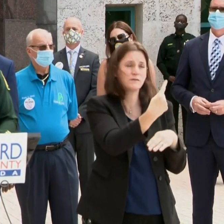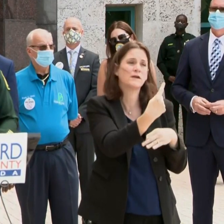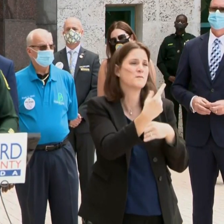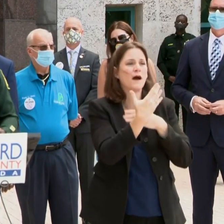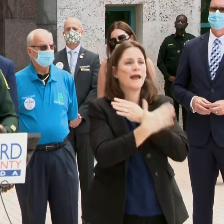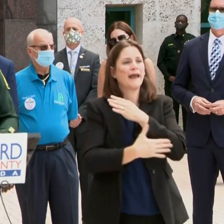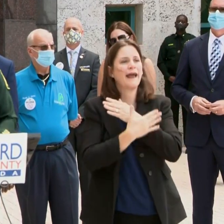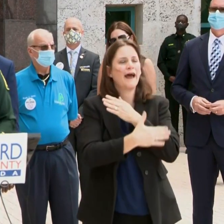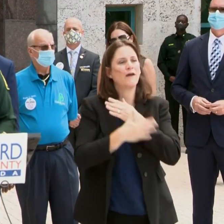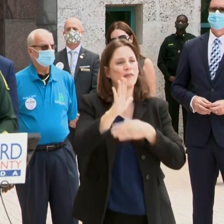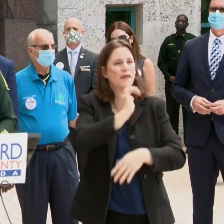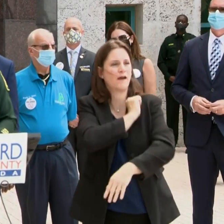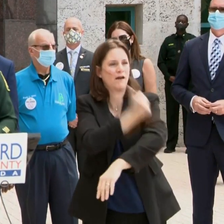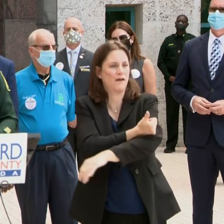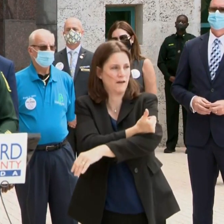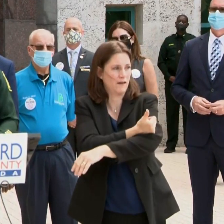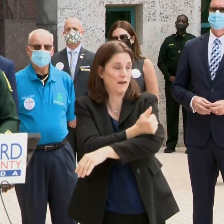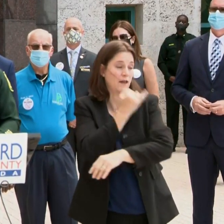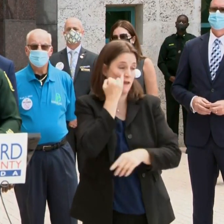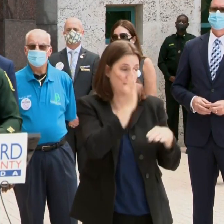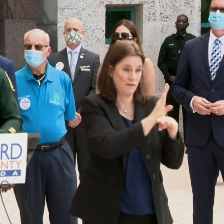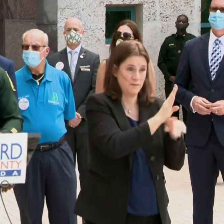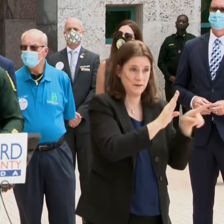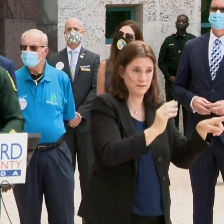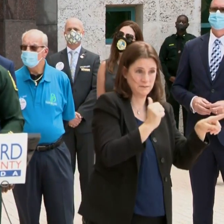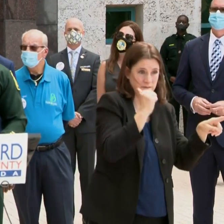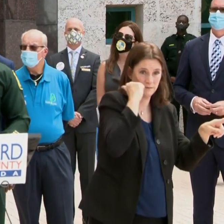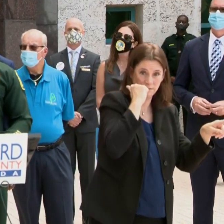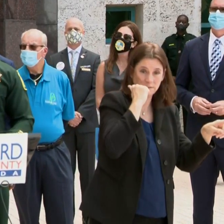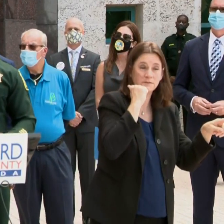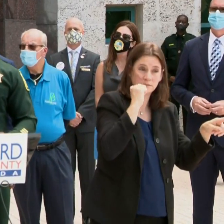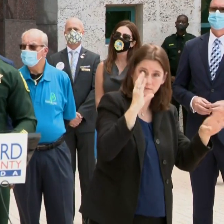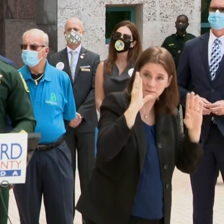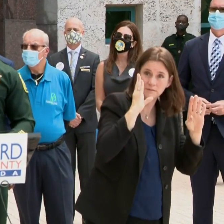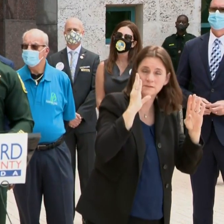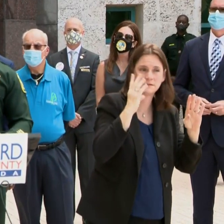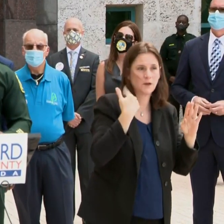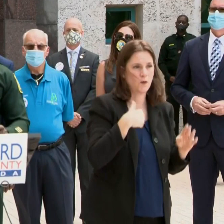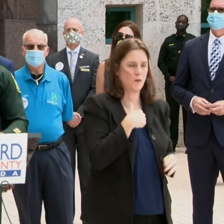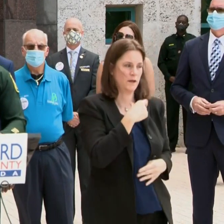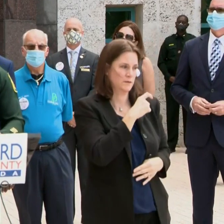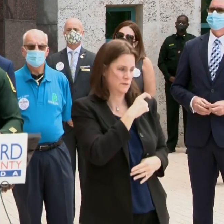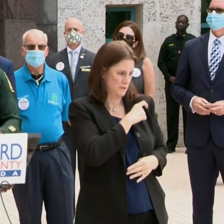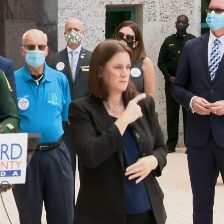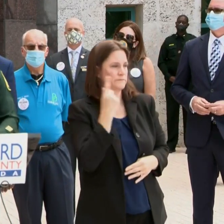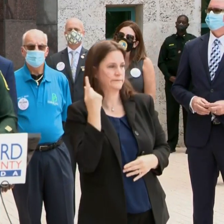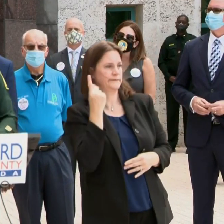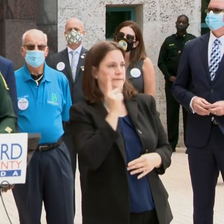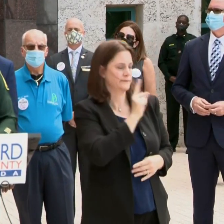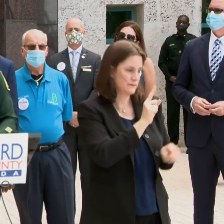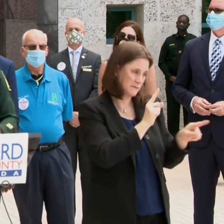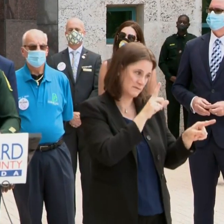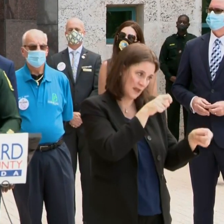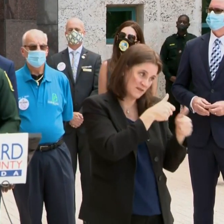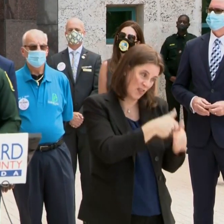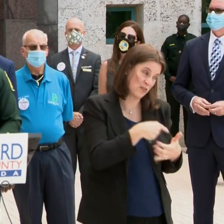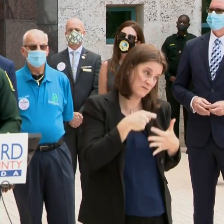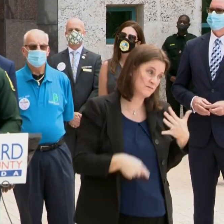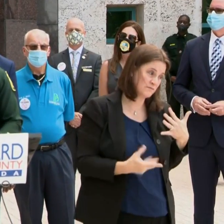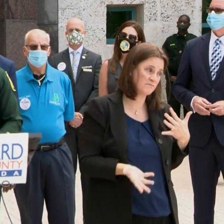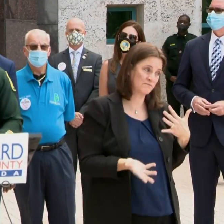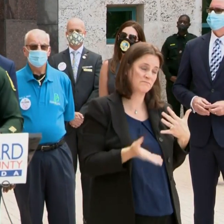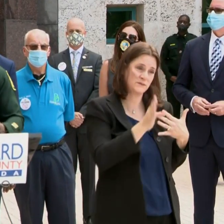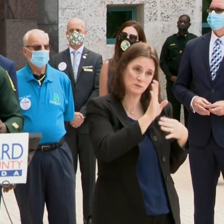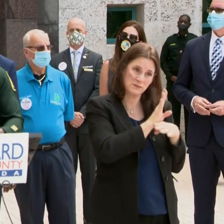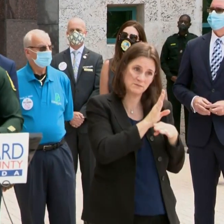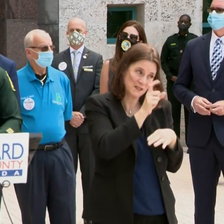the authority. And should that take place for one of our businesses? We are obligated from the law enforcement perspective to ensure that you are in compliance if that applies to your